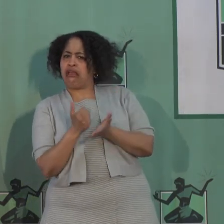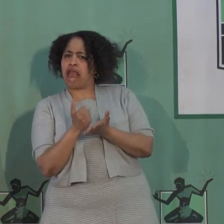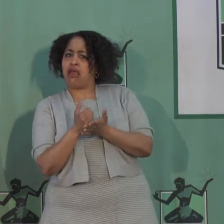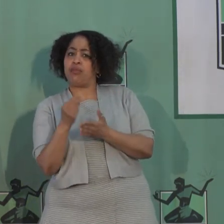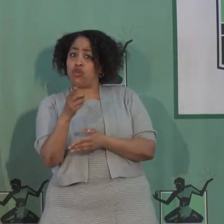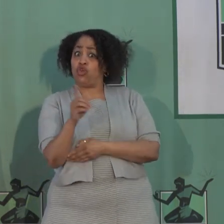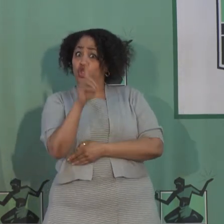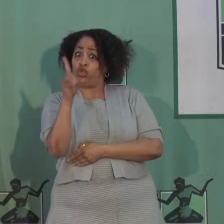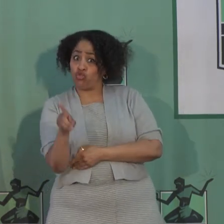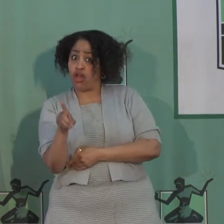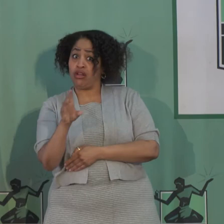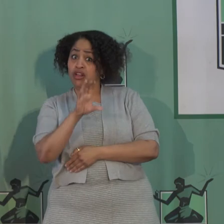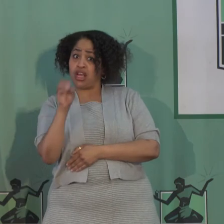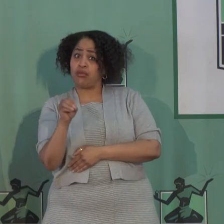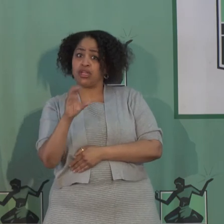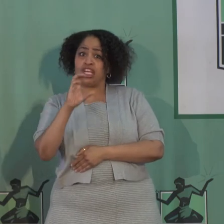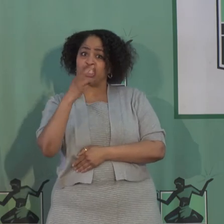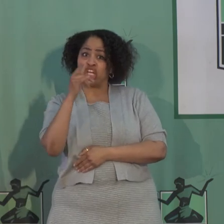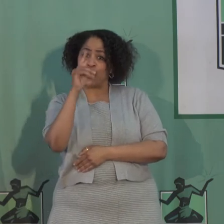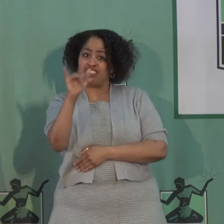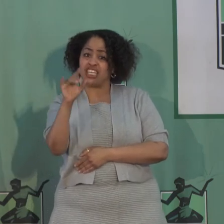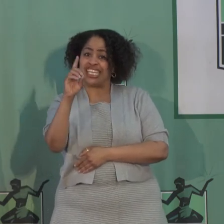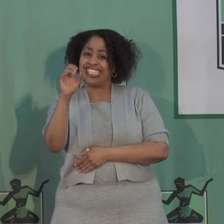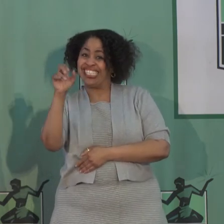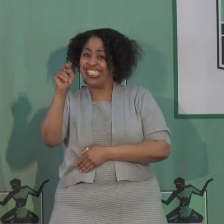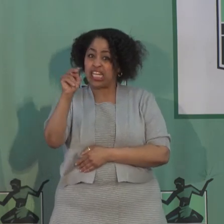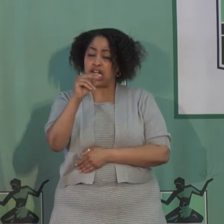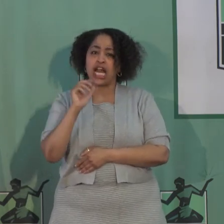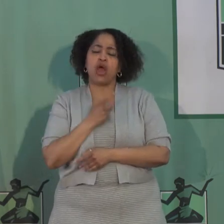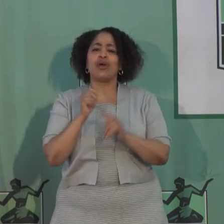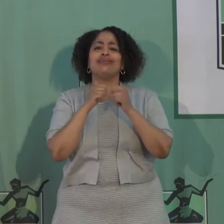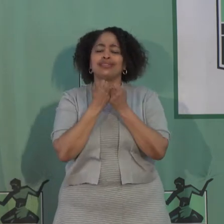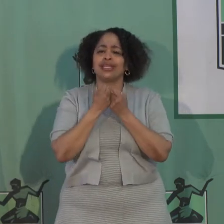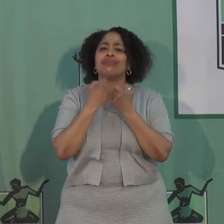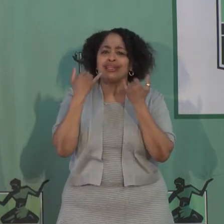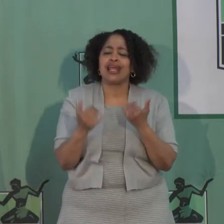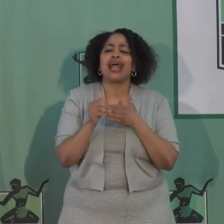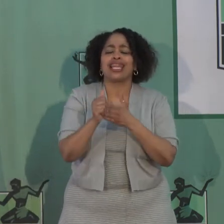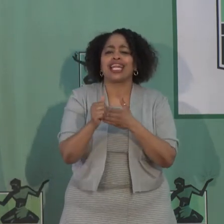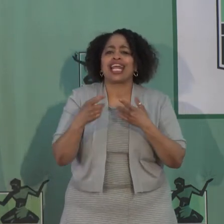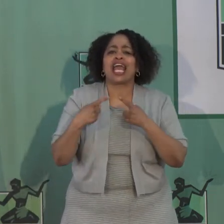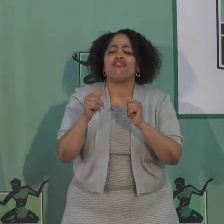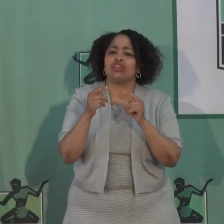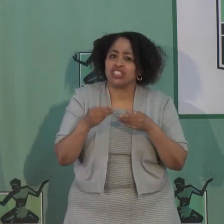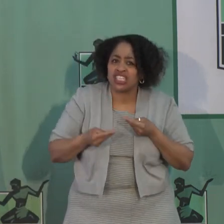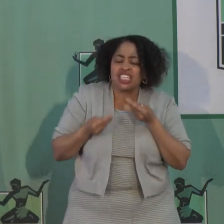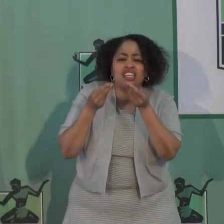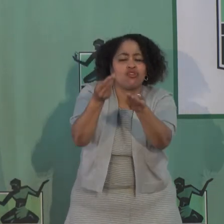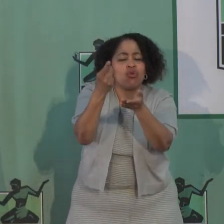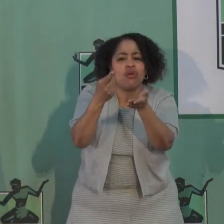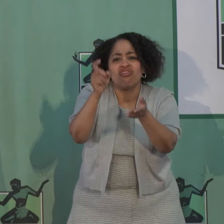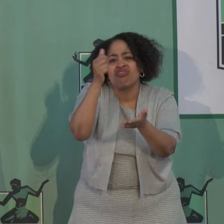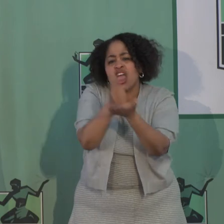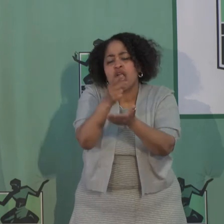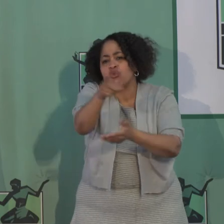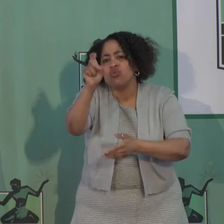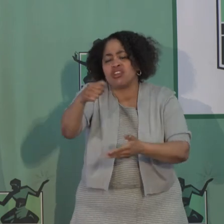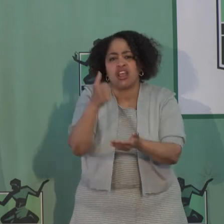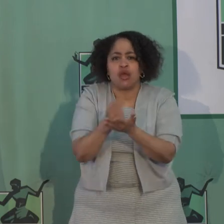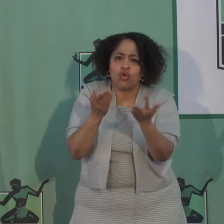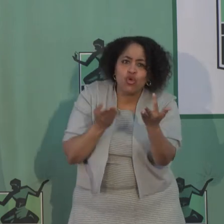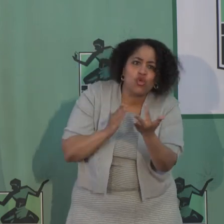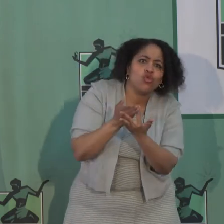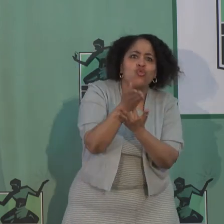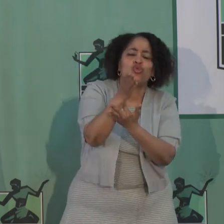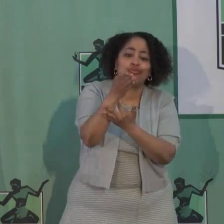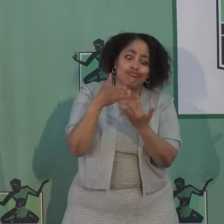a Detroit company, Charity Dean and our team are leading an effort that can give you help to get through that process to make